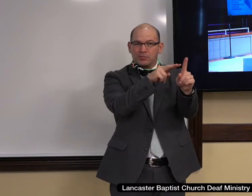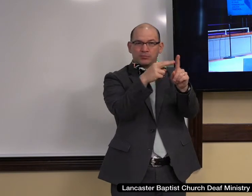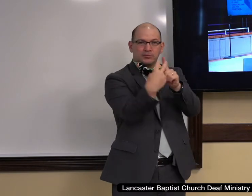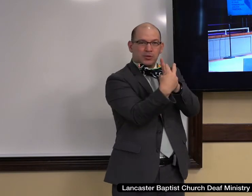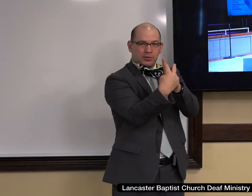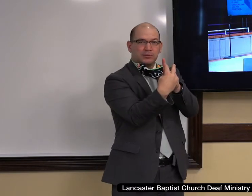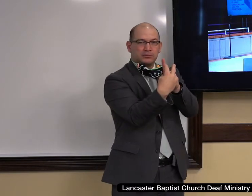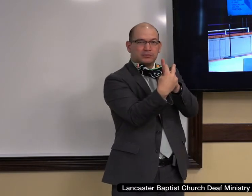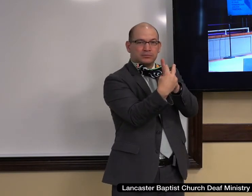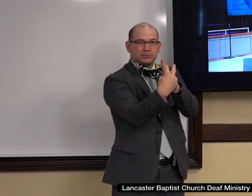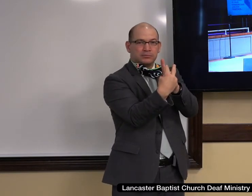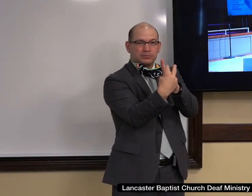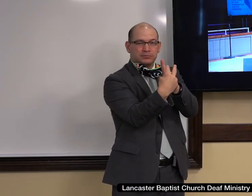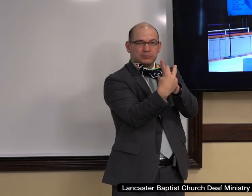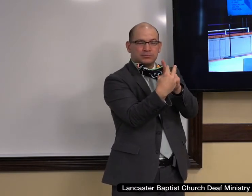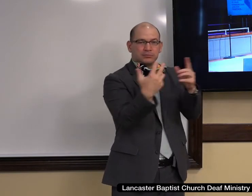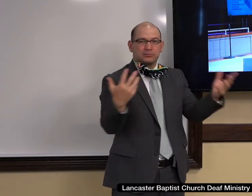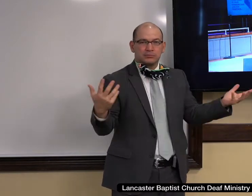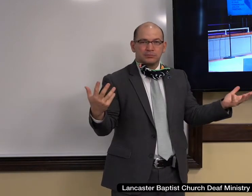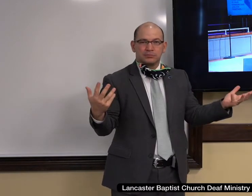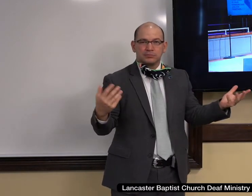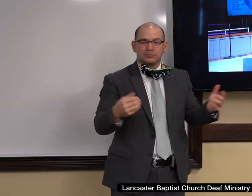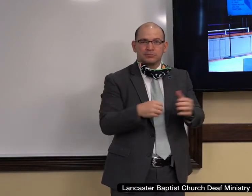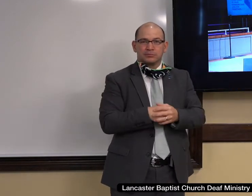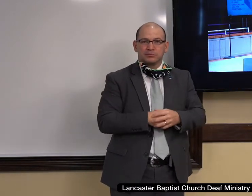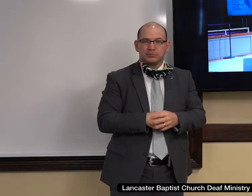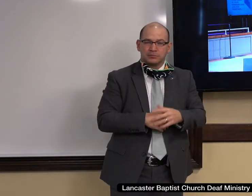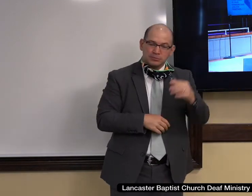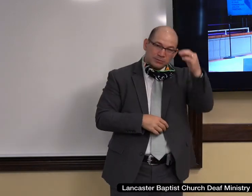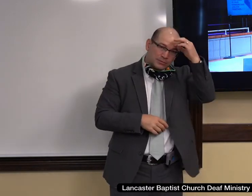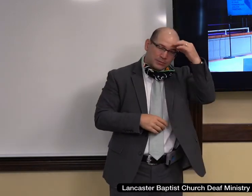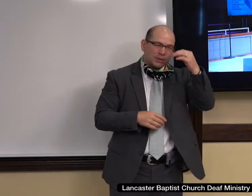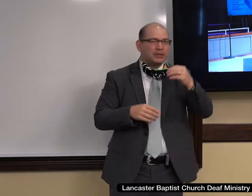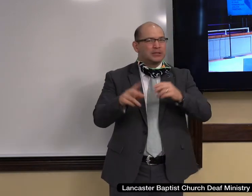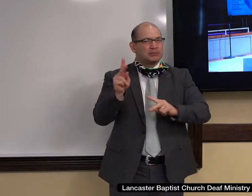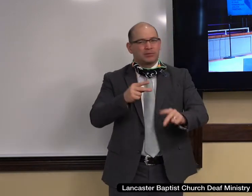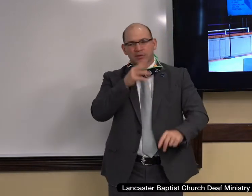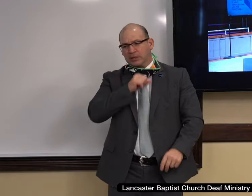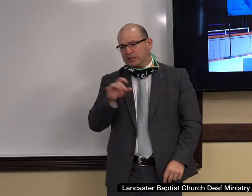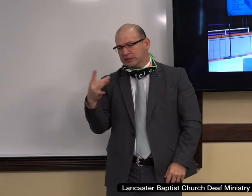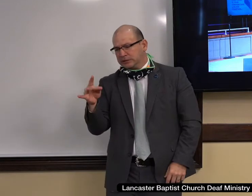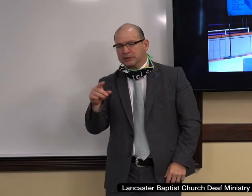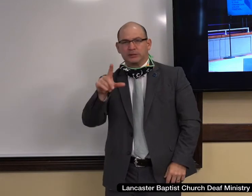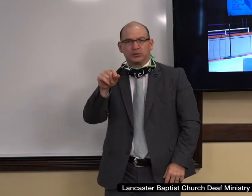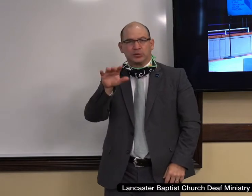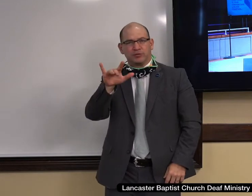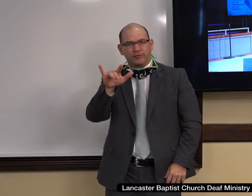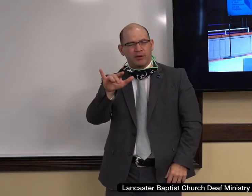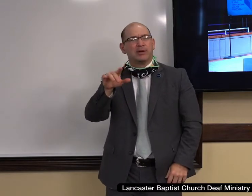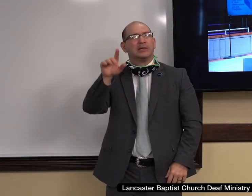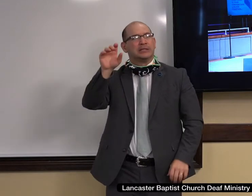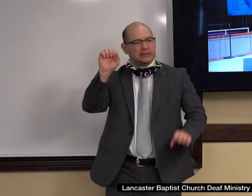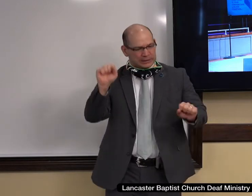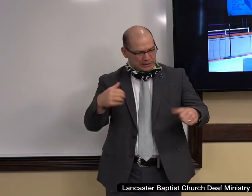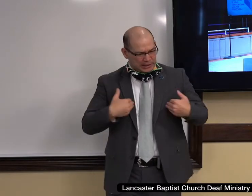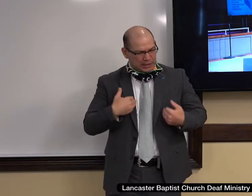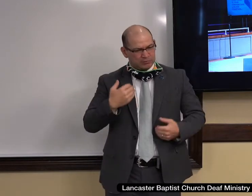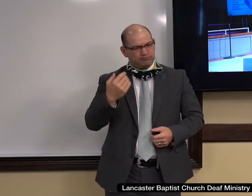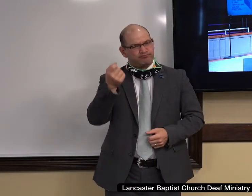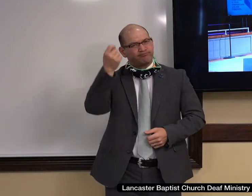needed in the understanding of 18 and 20 and 25 year olds and greatly needed in those of us who have